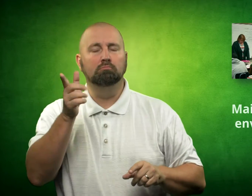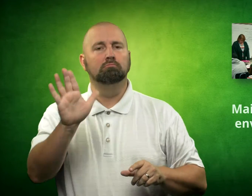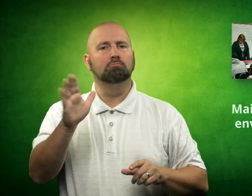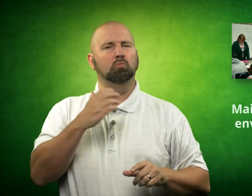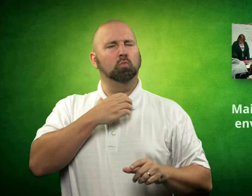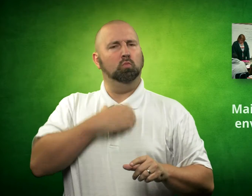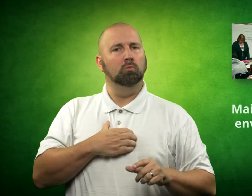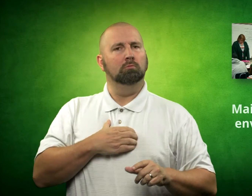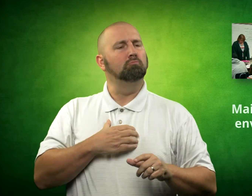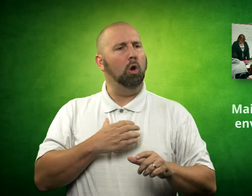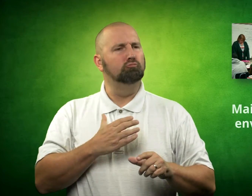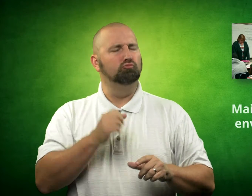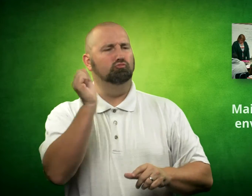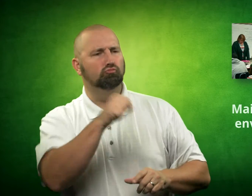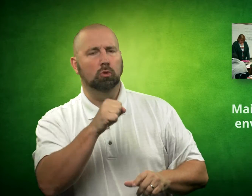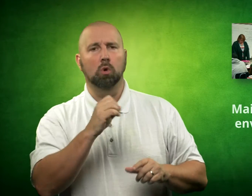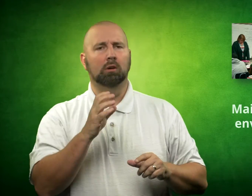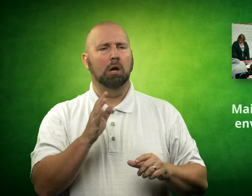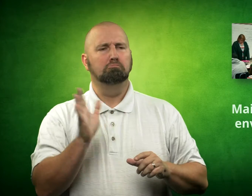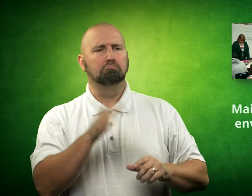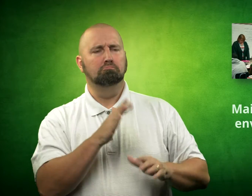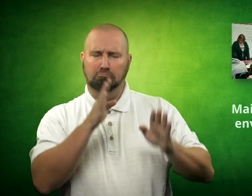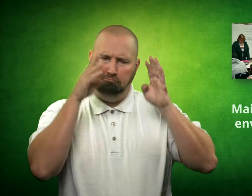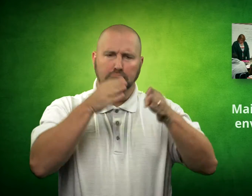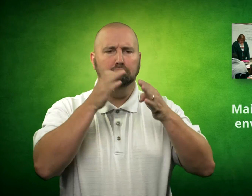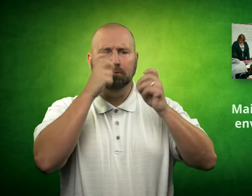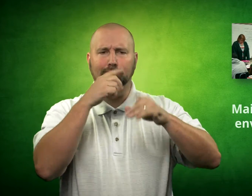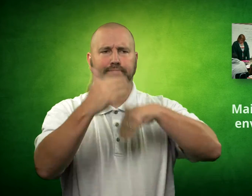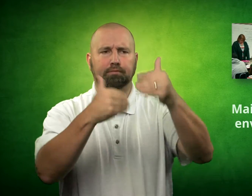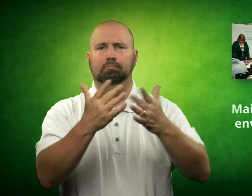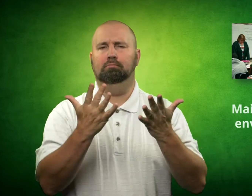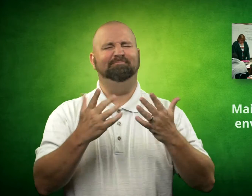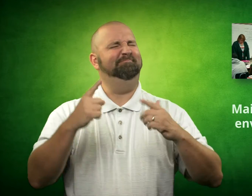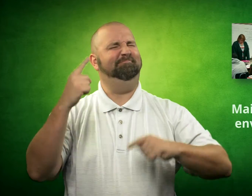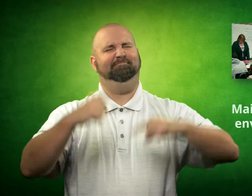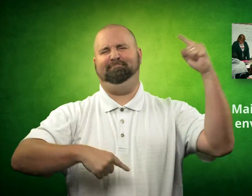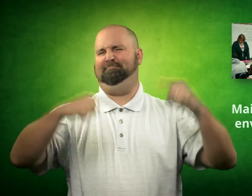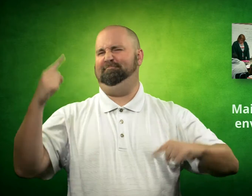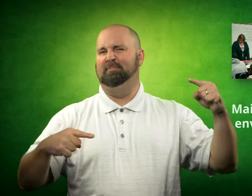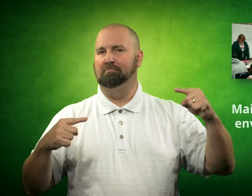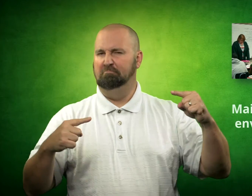Depending on the individual school, the parents, whatever they agree on.